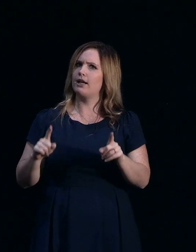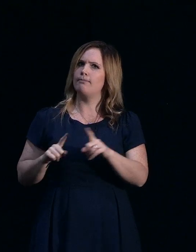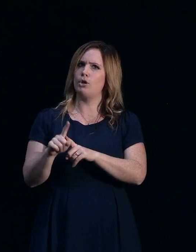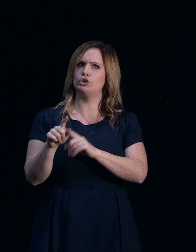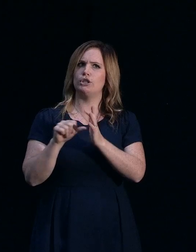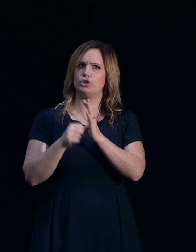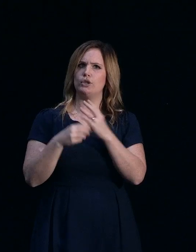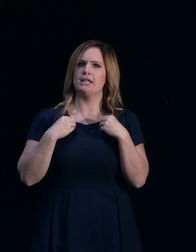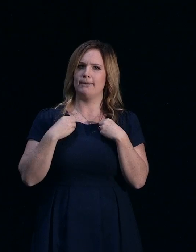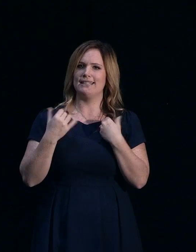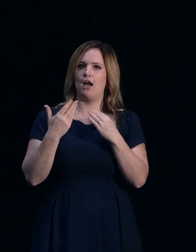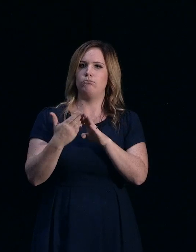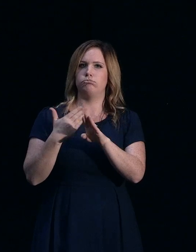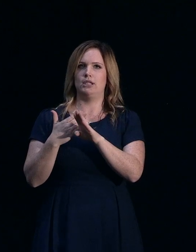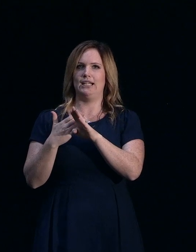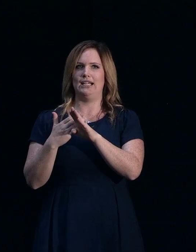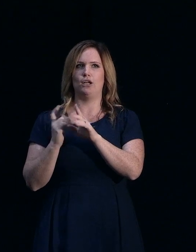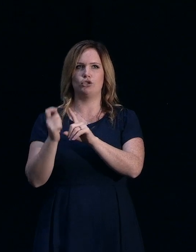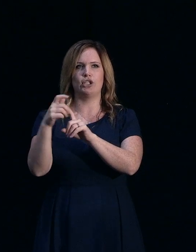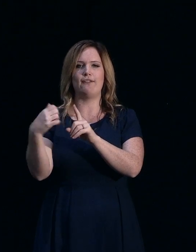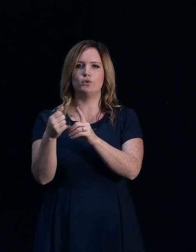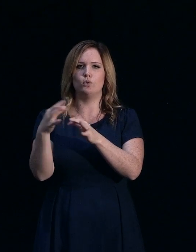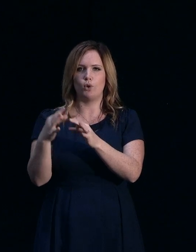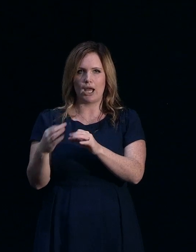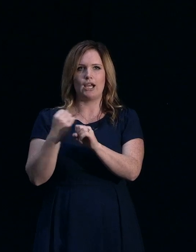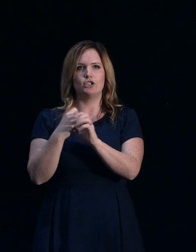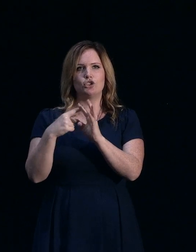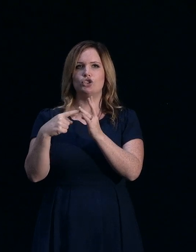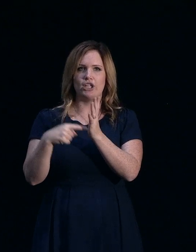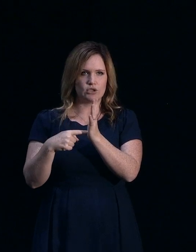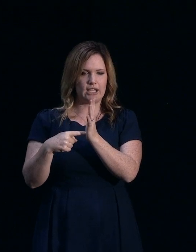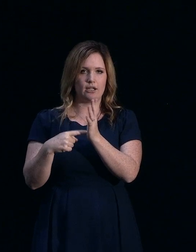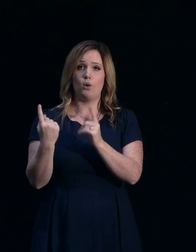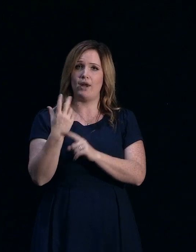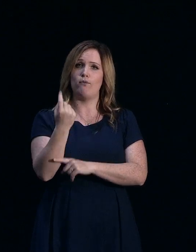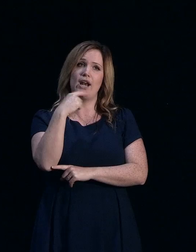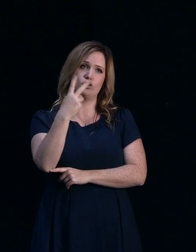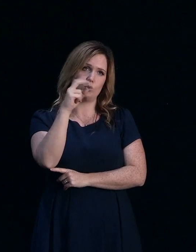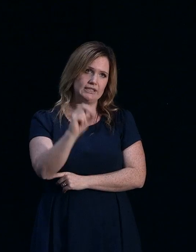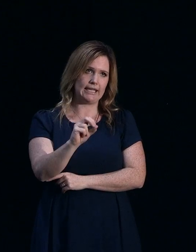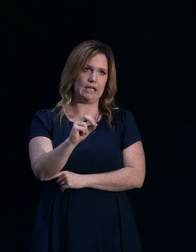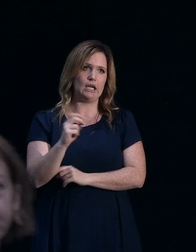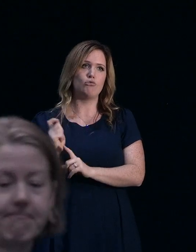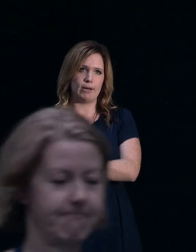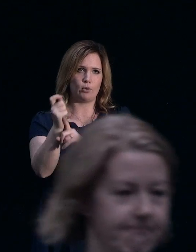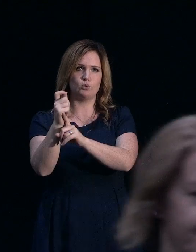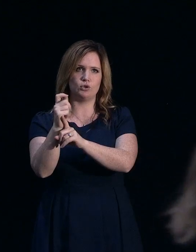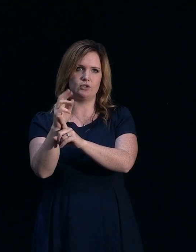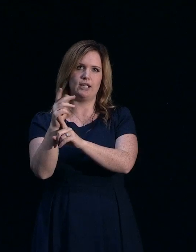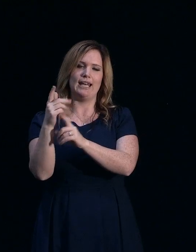-construction stage in terms of design, getting the geotech and everything else done, I know that we've got 120 rebuilds in TC3 that are in pre-construction